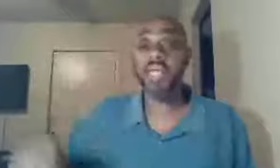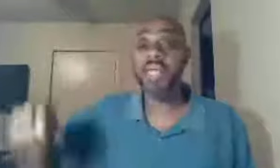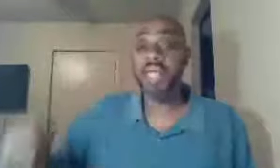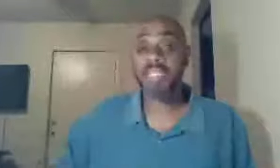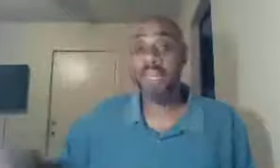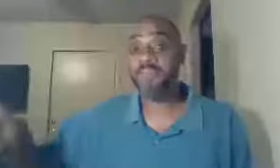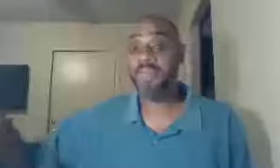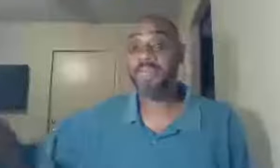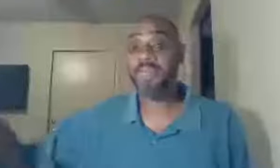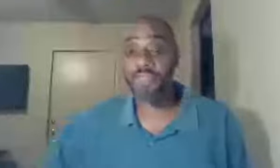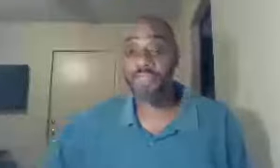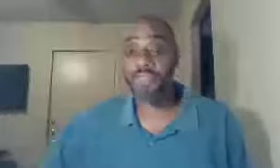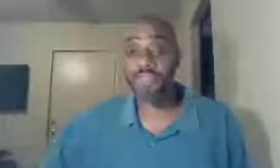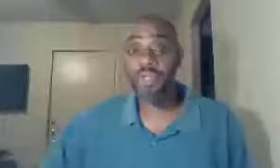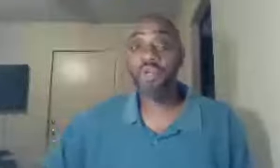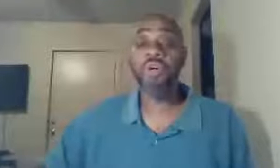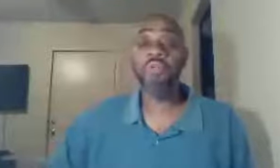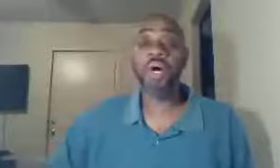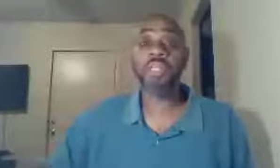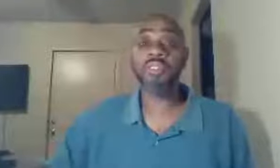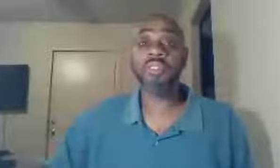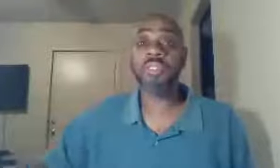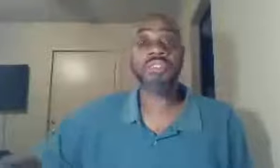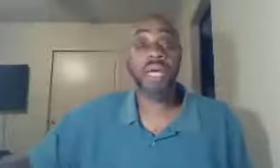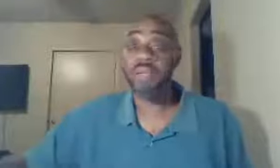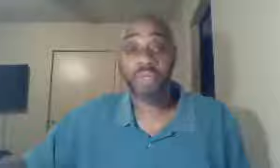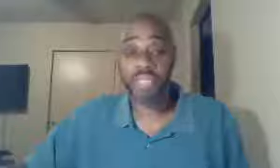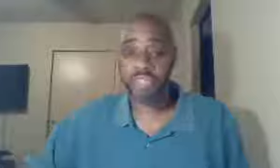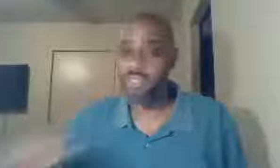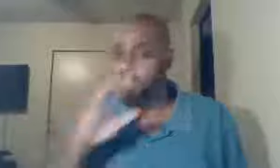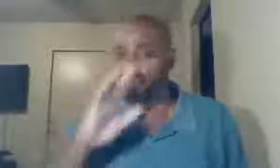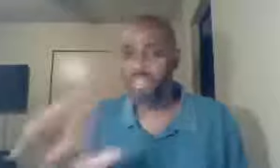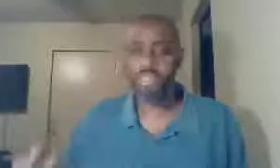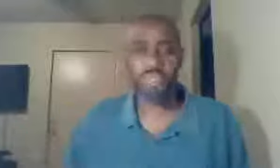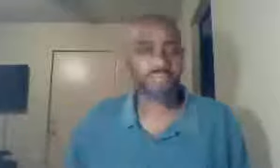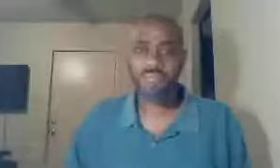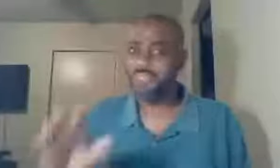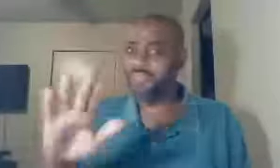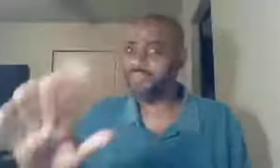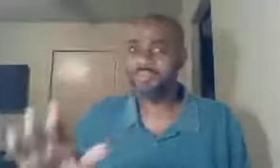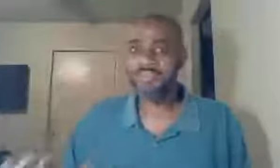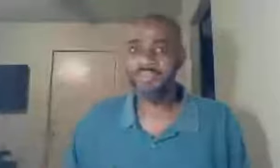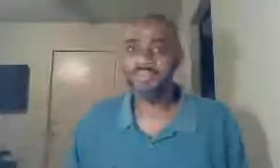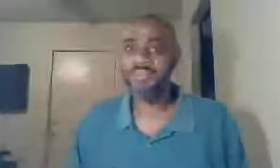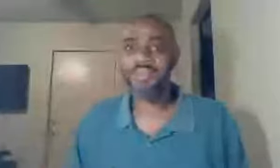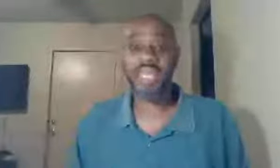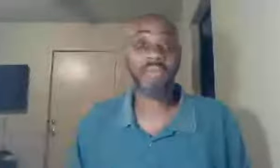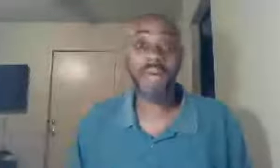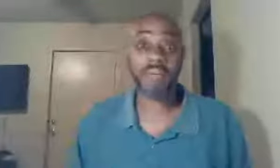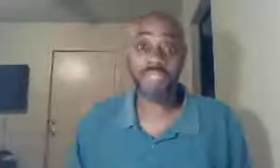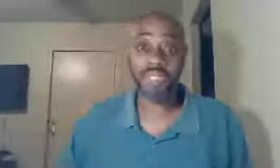except Judas, who was the son of perdition, excuse me, this is second Bible study,